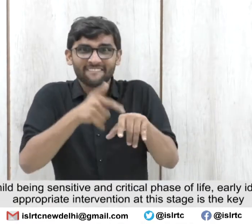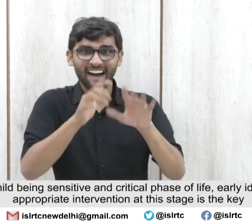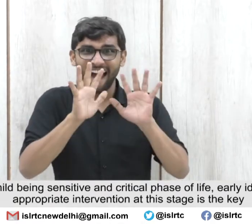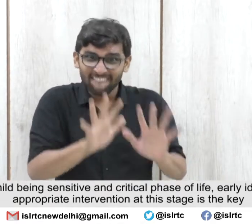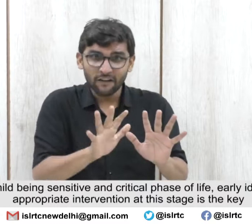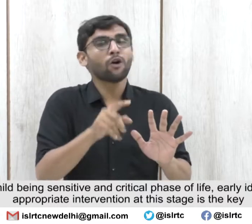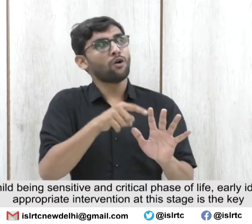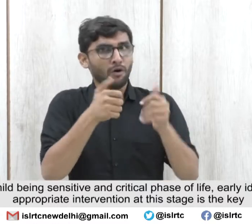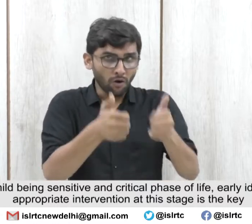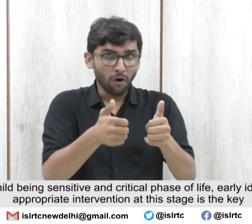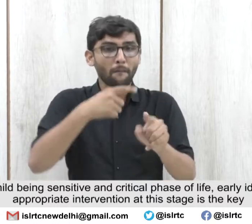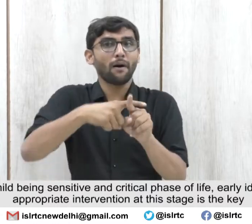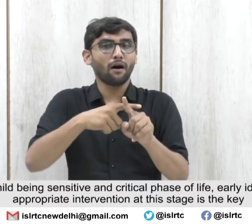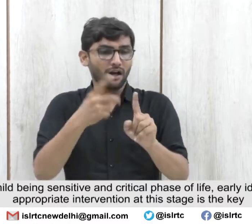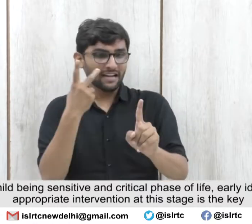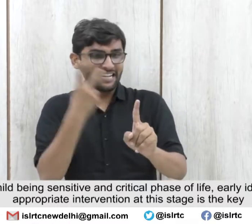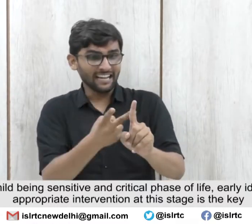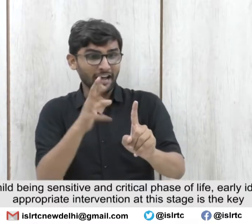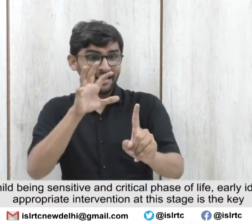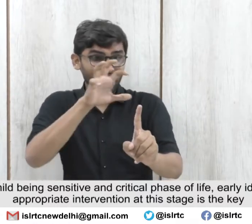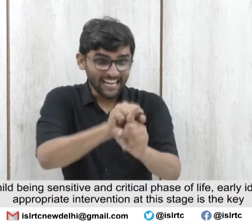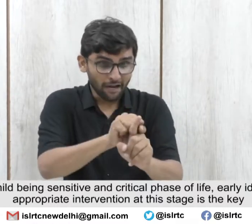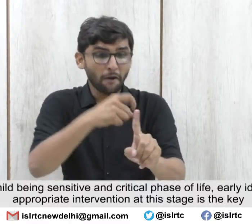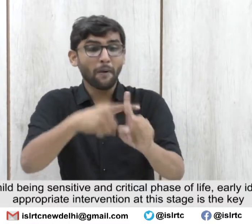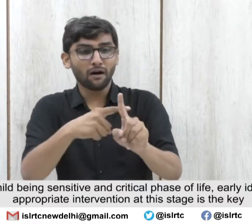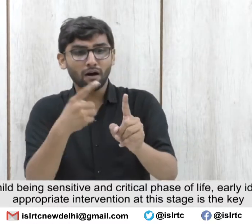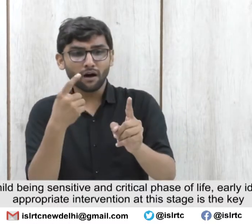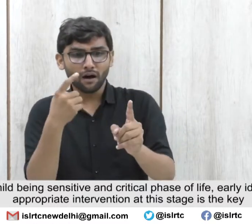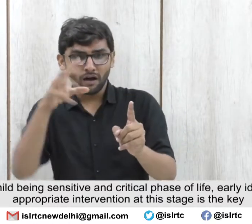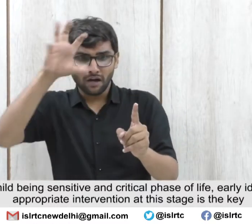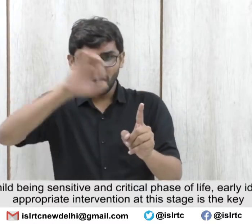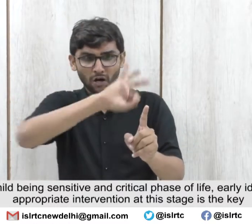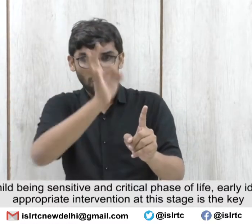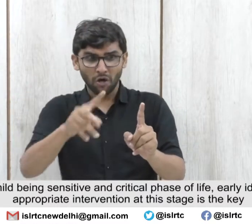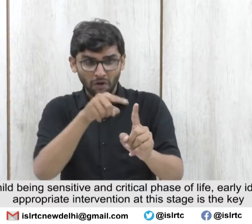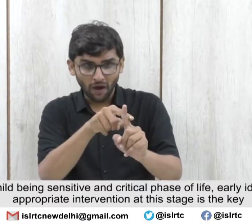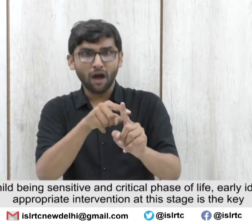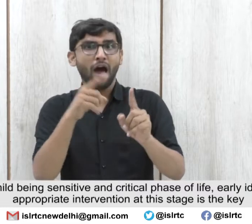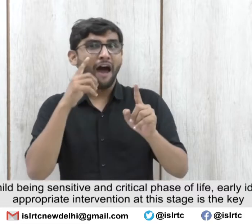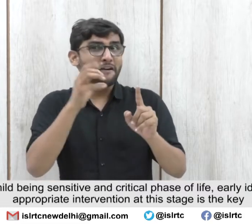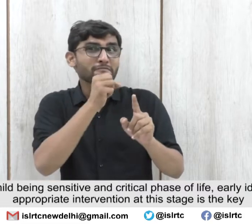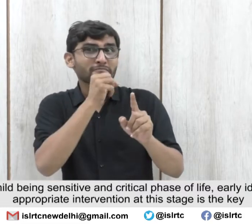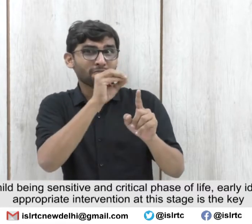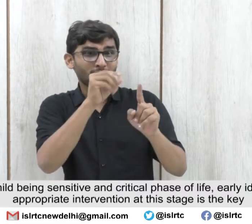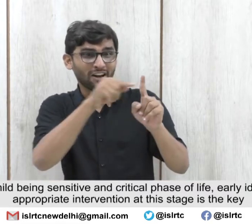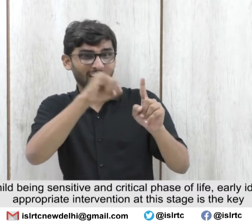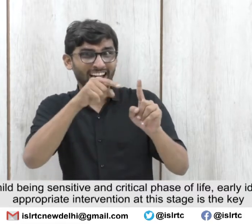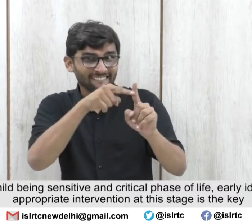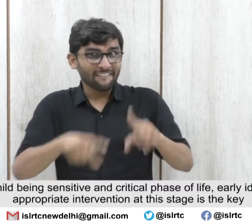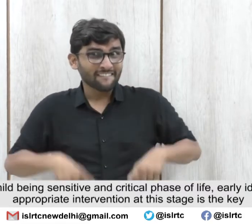Early identification and appropriate intervention at this stage is the key.